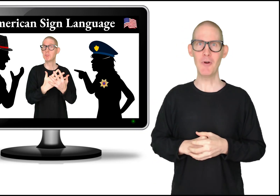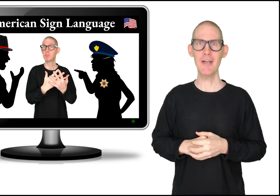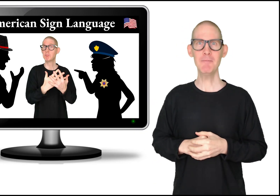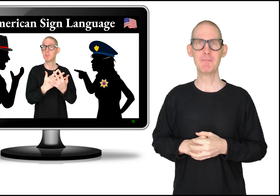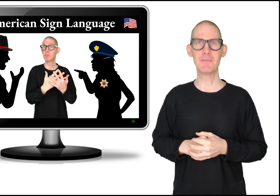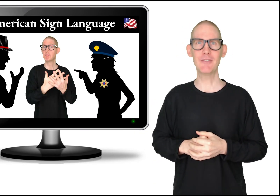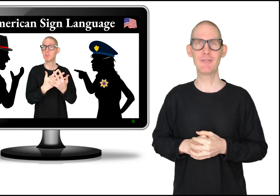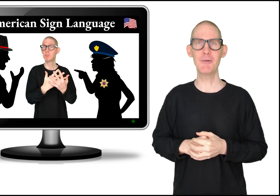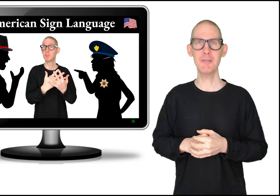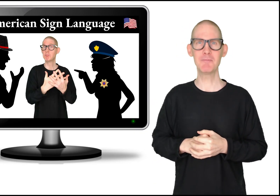ready. Let's do it.